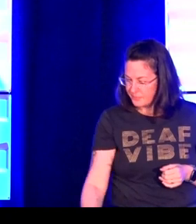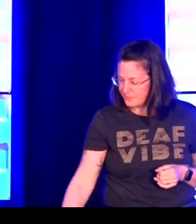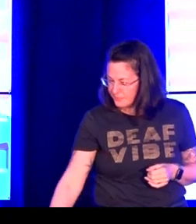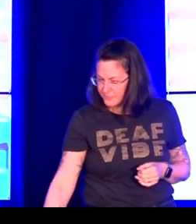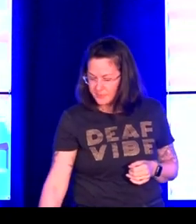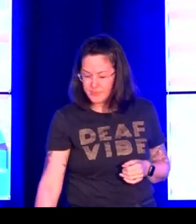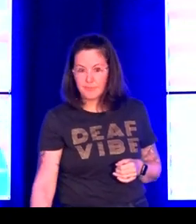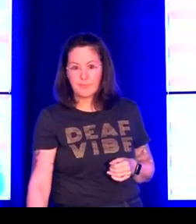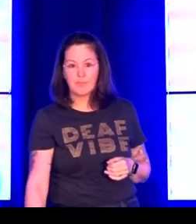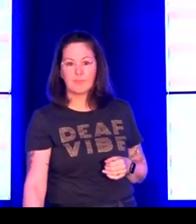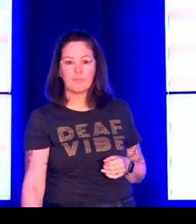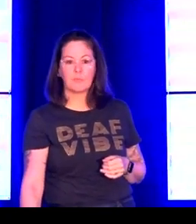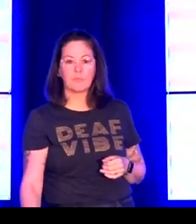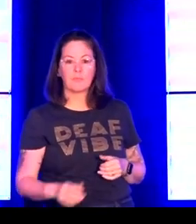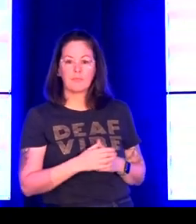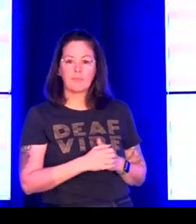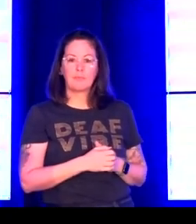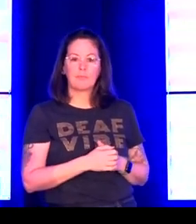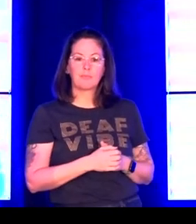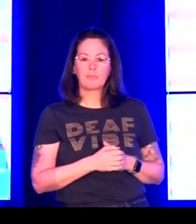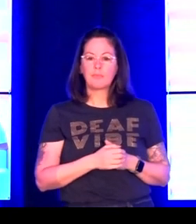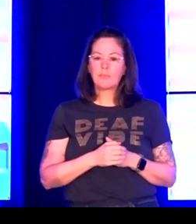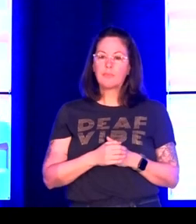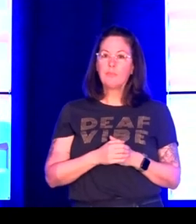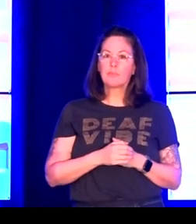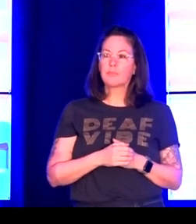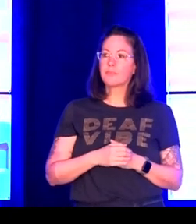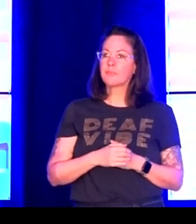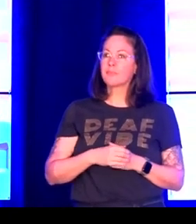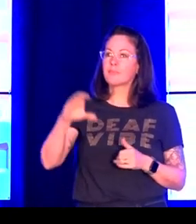that work with hearing allies is what gets them the recognition.